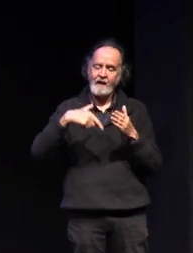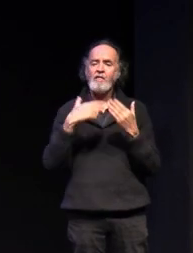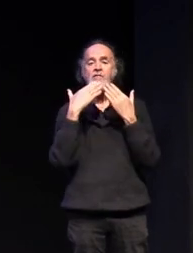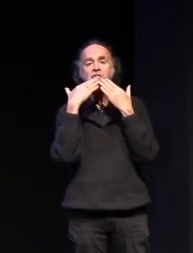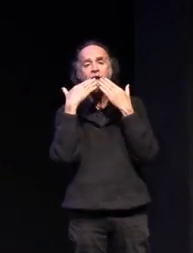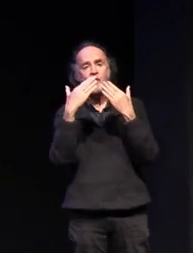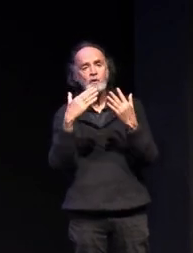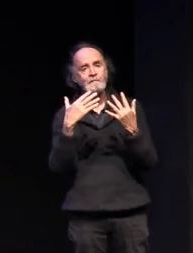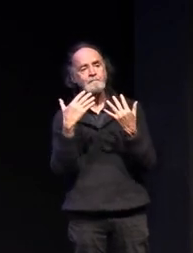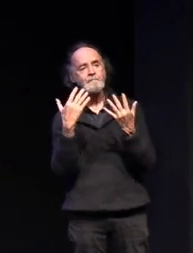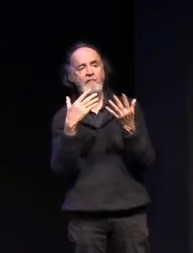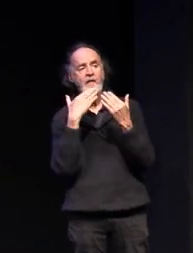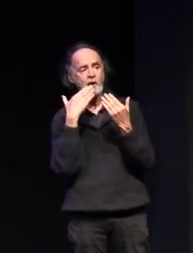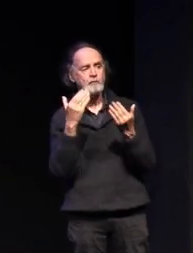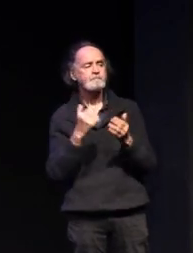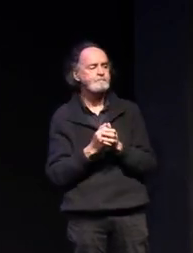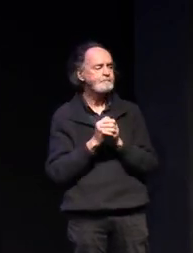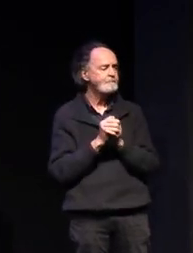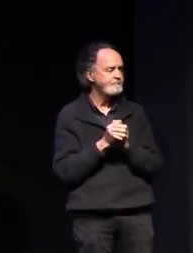michael here you are